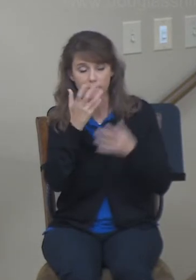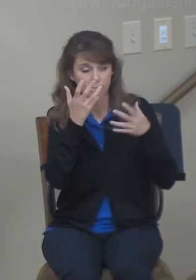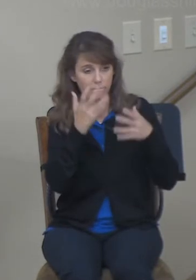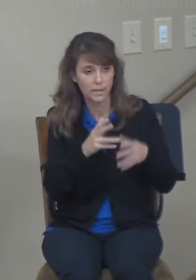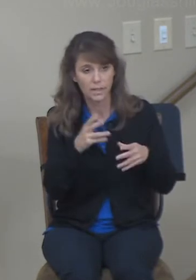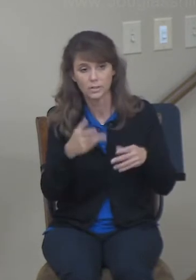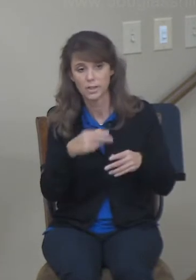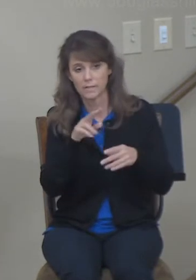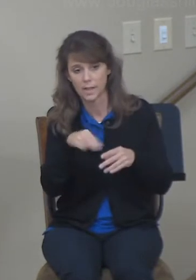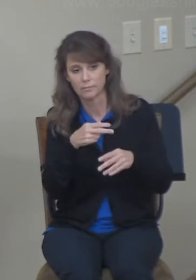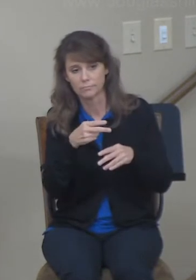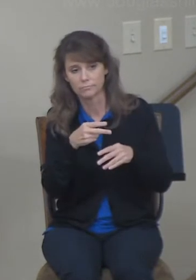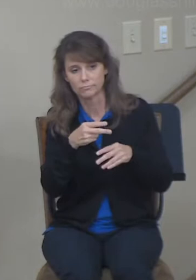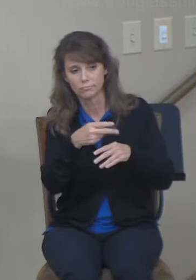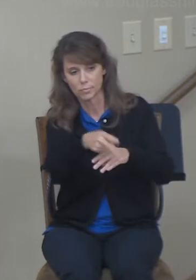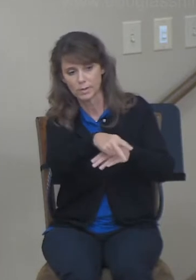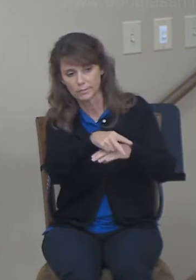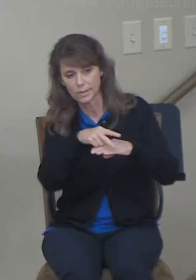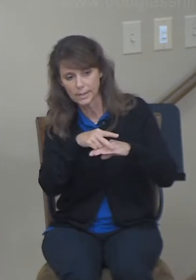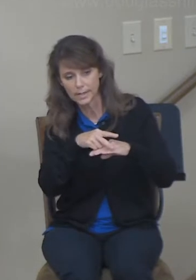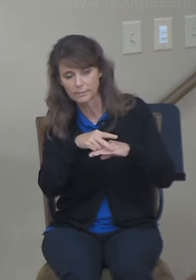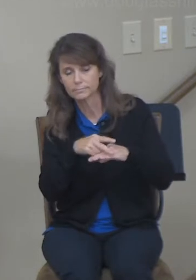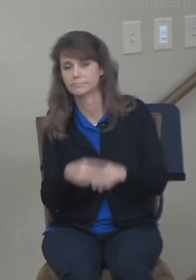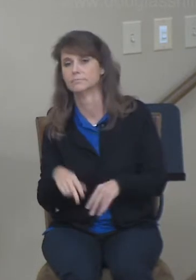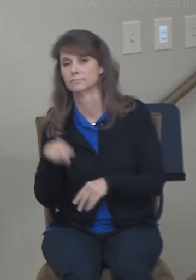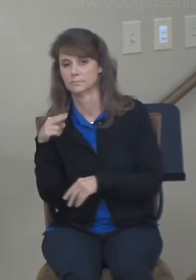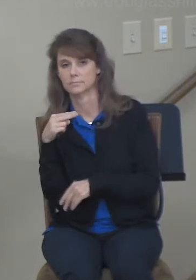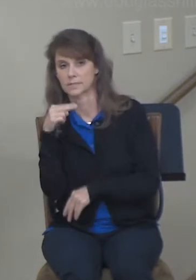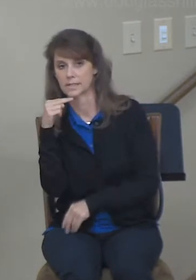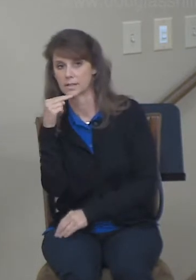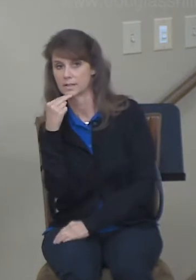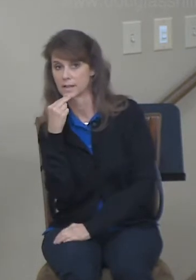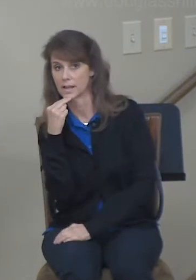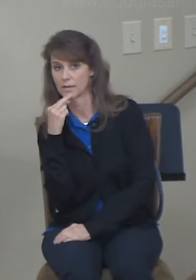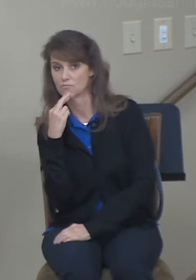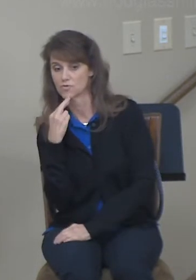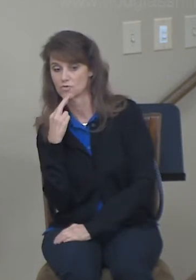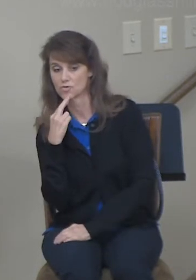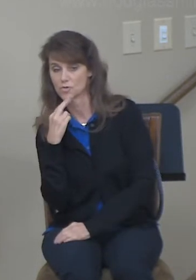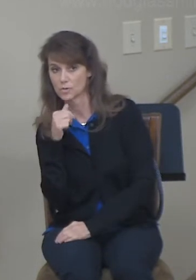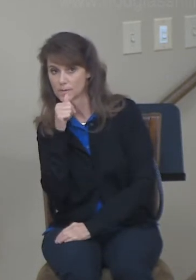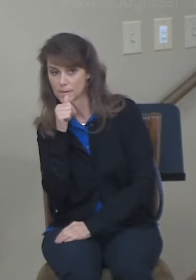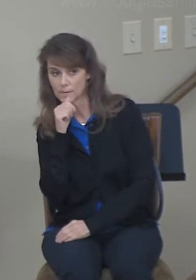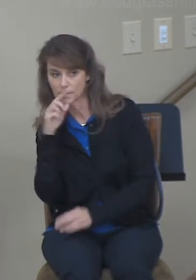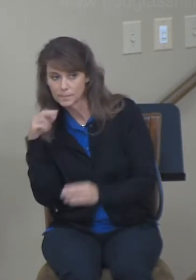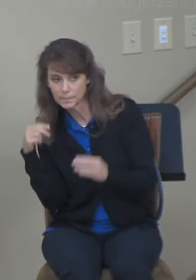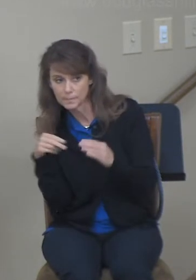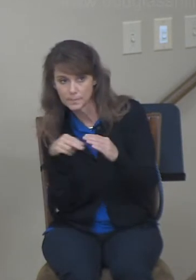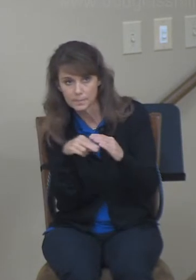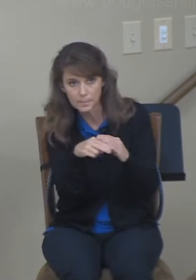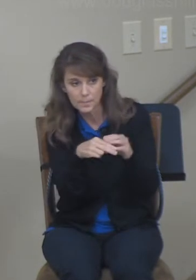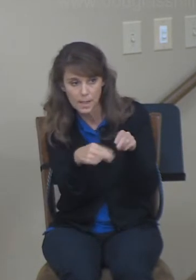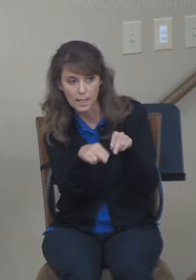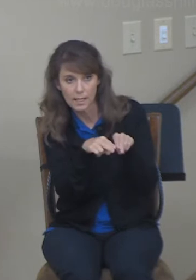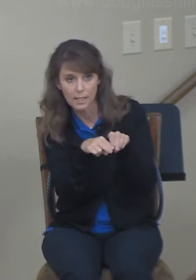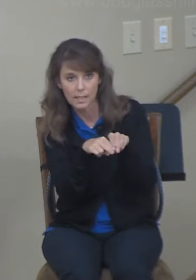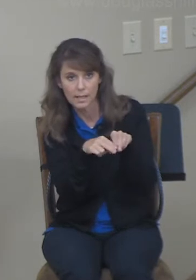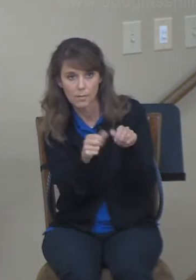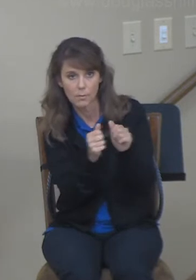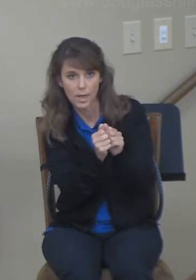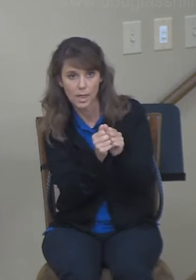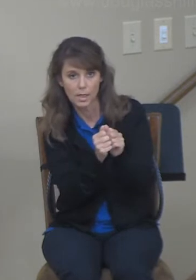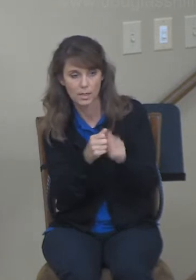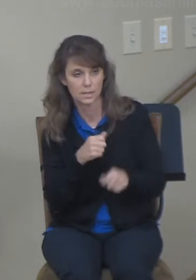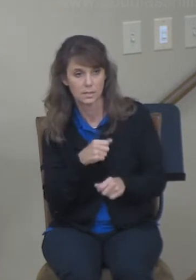the end of the heap of grain. And she came secretly and uncovered his feet and laid down. It happened in the middle of the night that the man was startled and